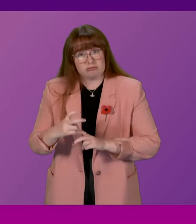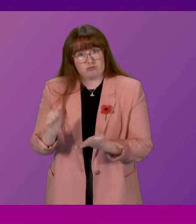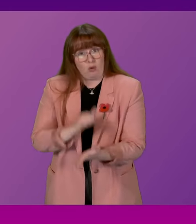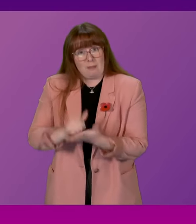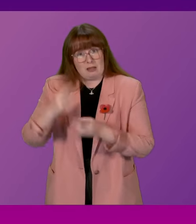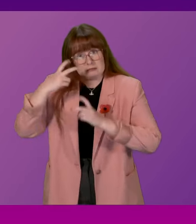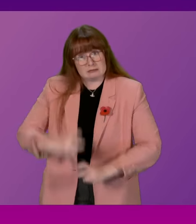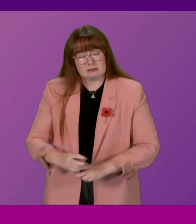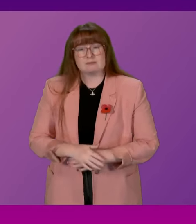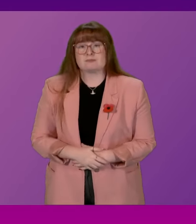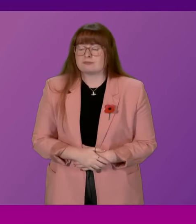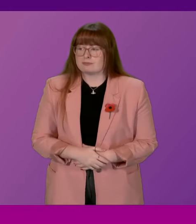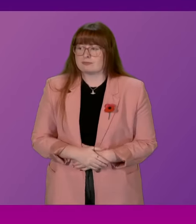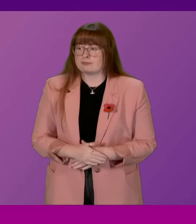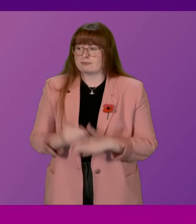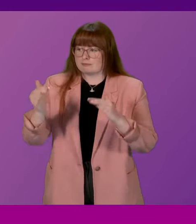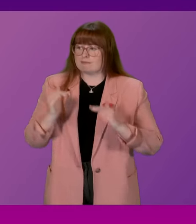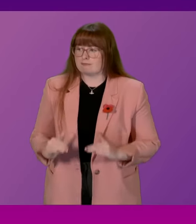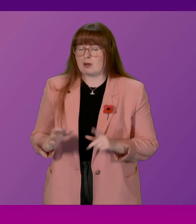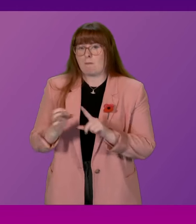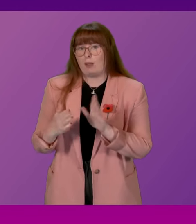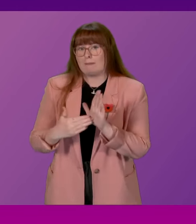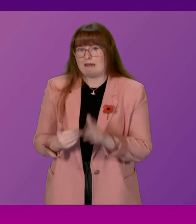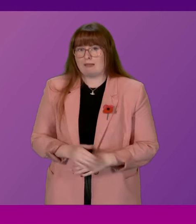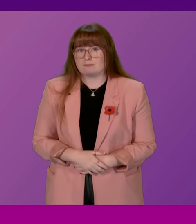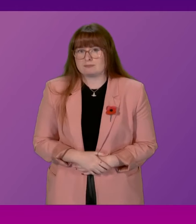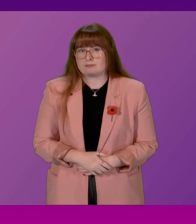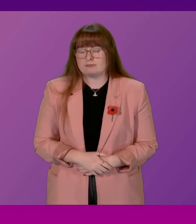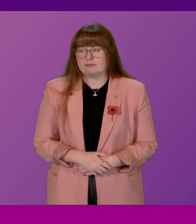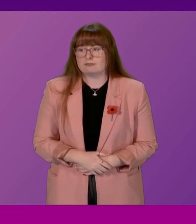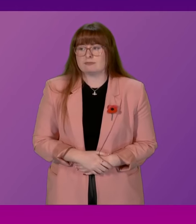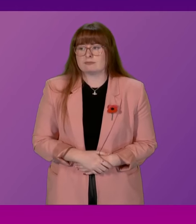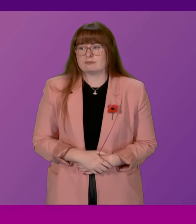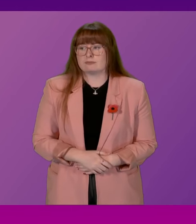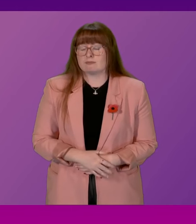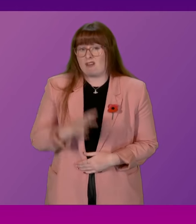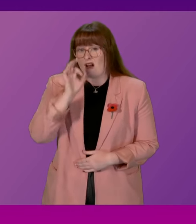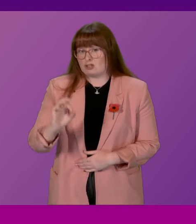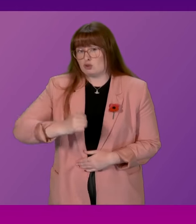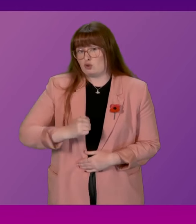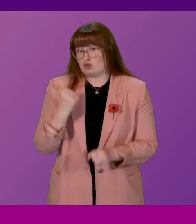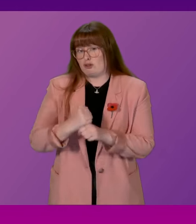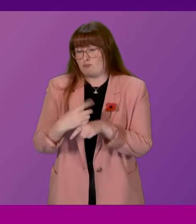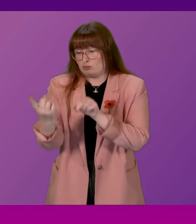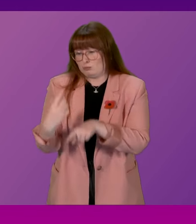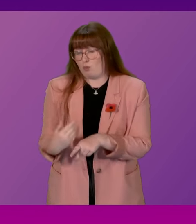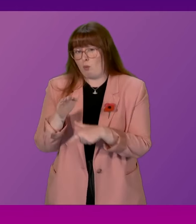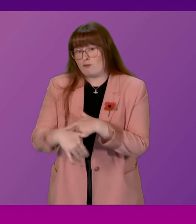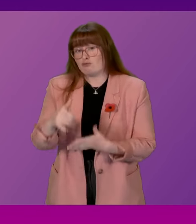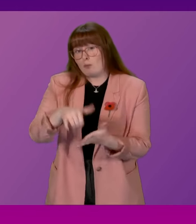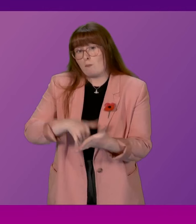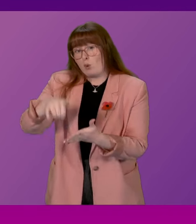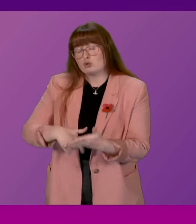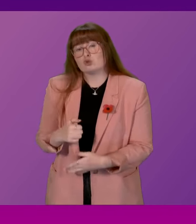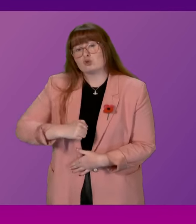Question number six, Pauline McNeill. To ask the First Minister what the Scottish Government's response is to reports, the Scottish